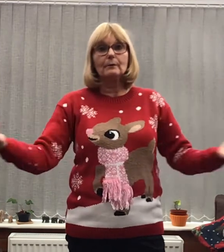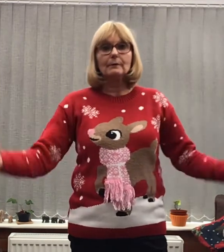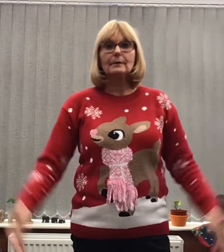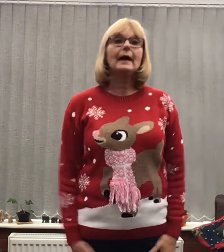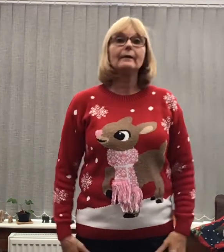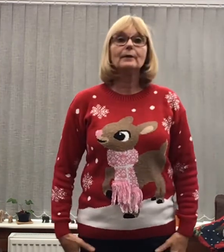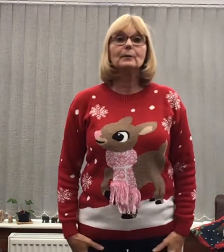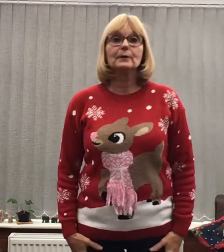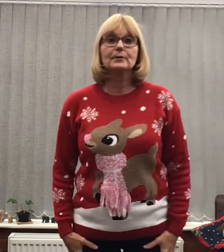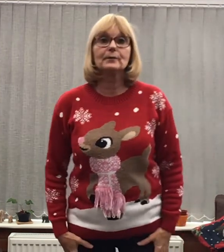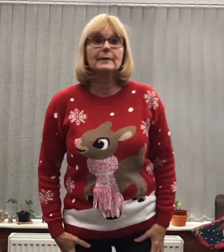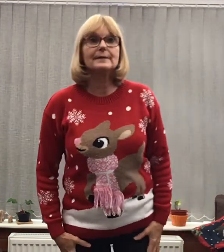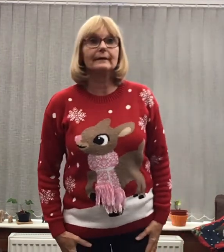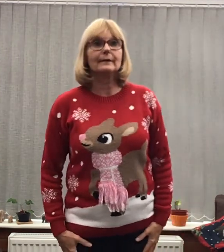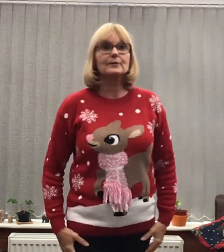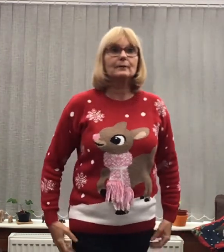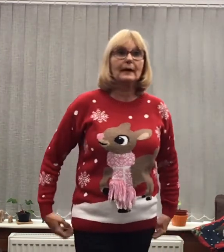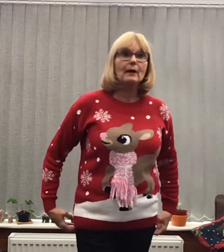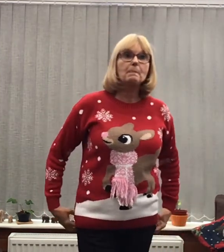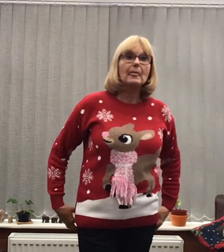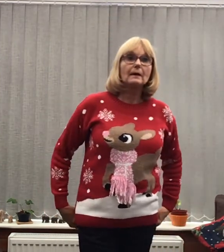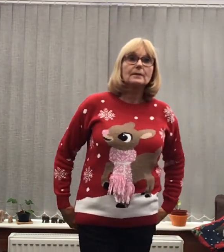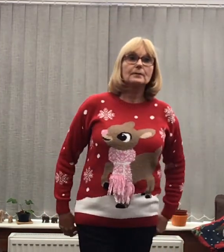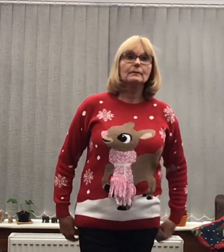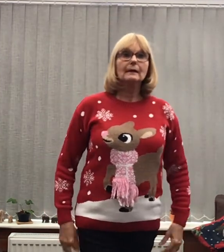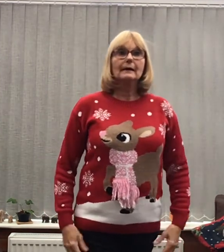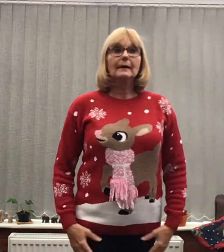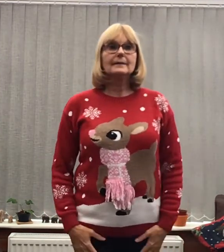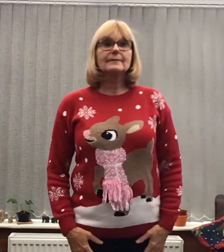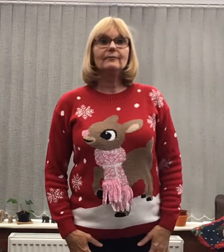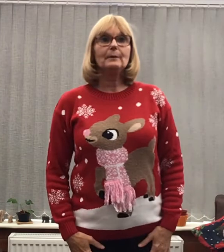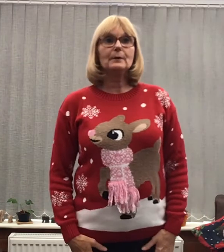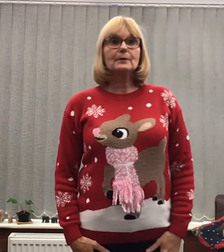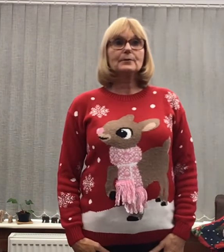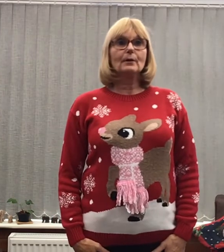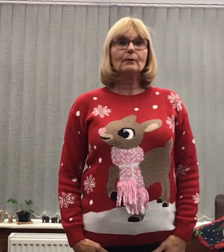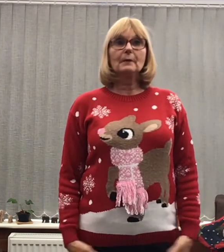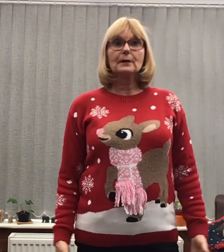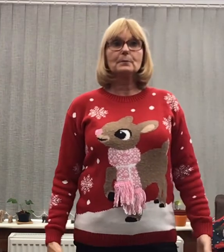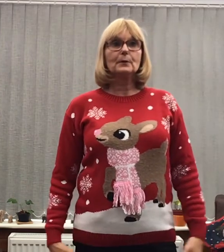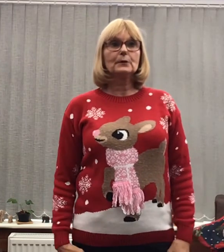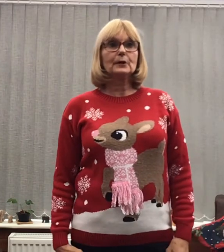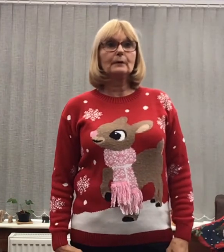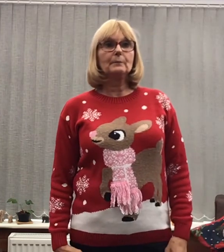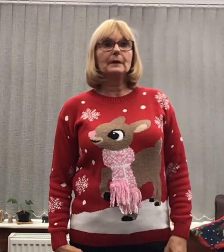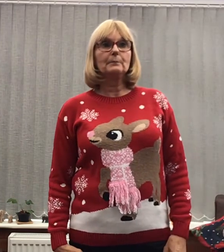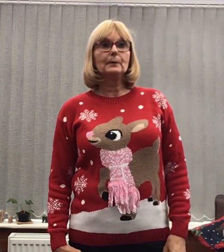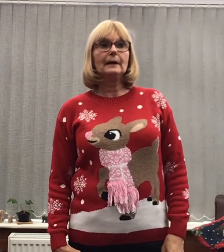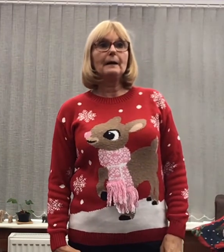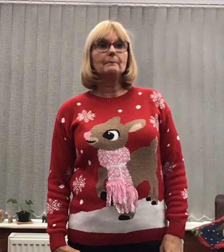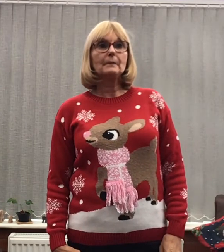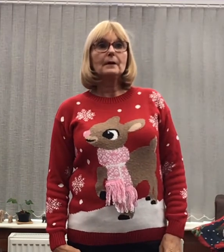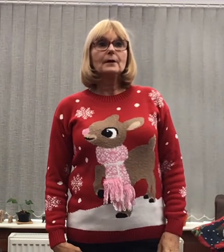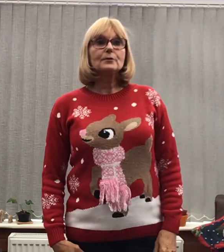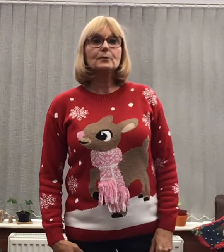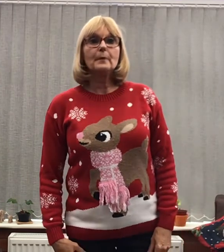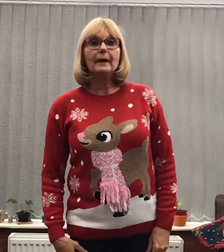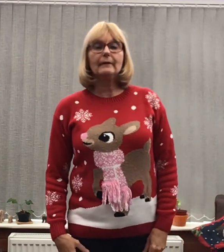learn the words and the signs Okay, so it's a fabulous song Mary's boy child by Bonnie M So Mary,